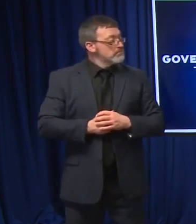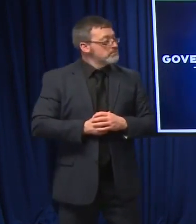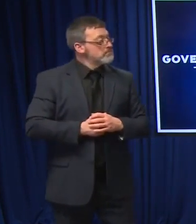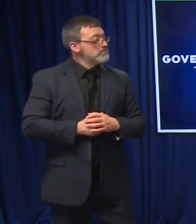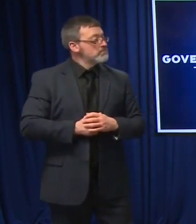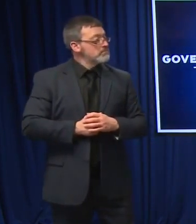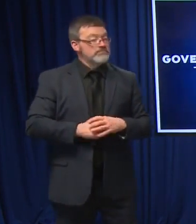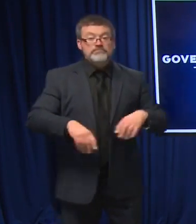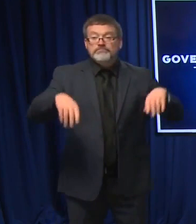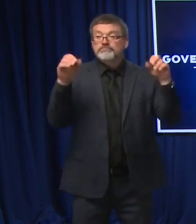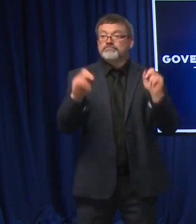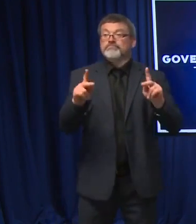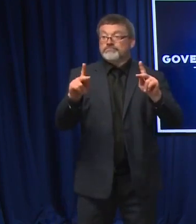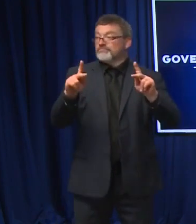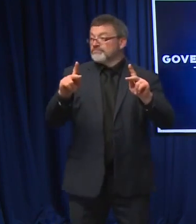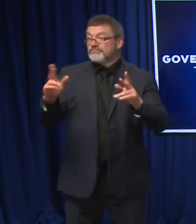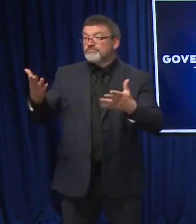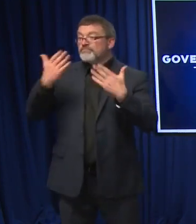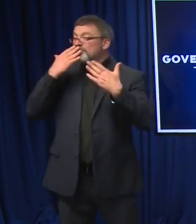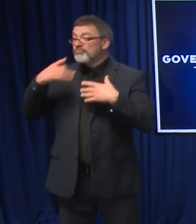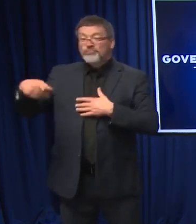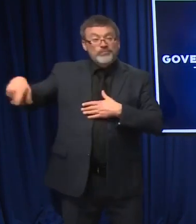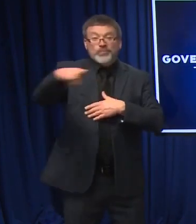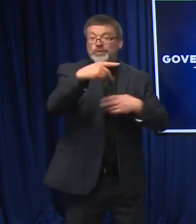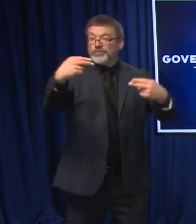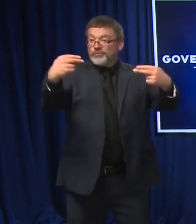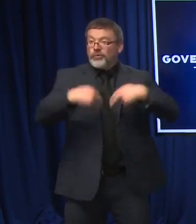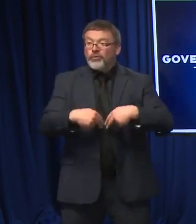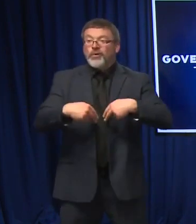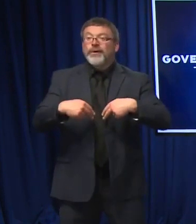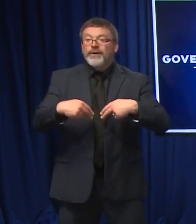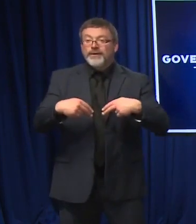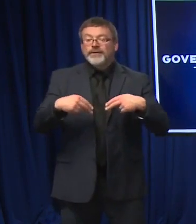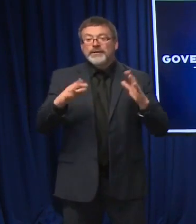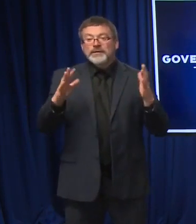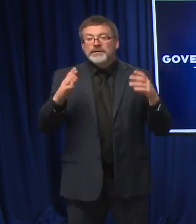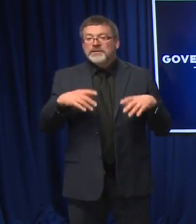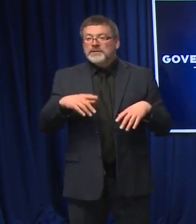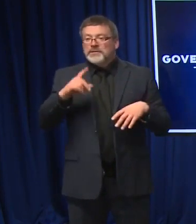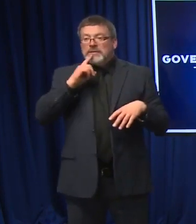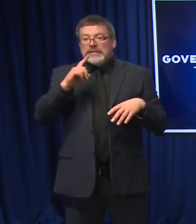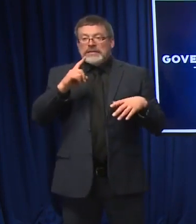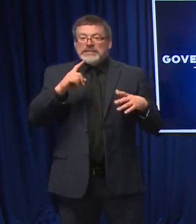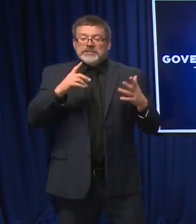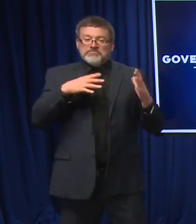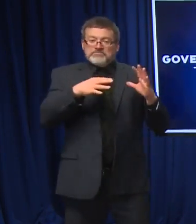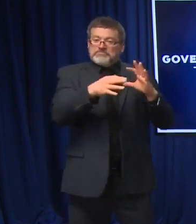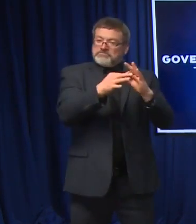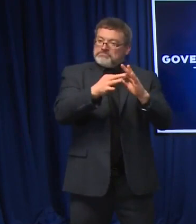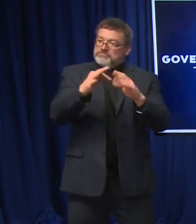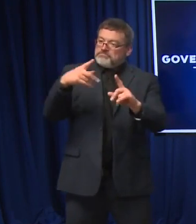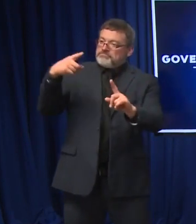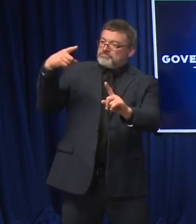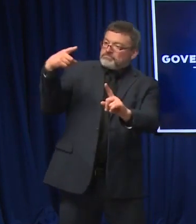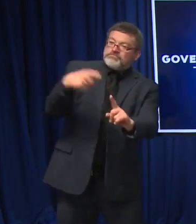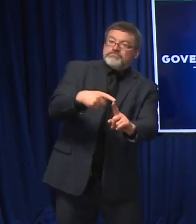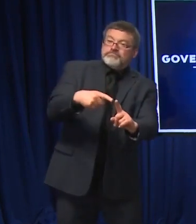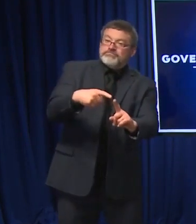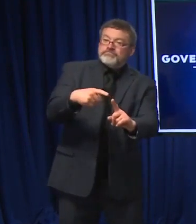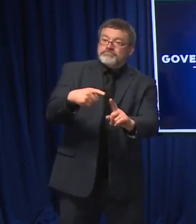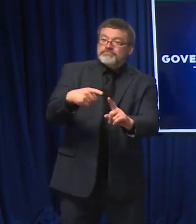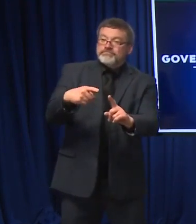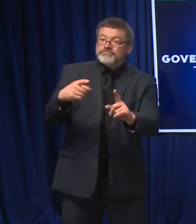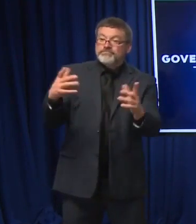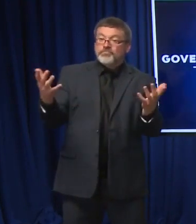Okay, great. Well, thanks everyone for joining us. Again, just to reemphasize what we were just talking about,